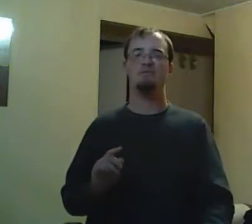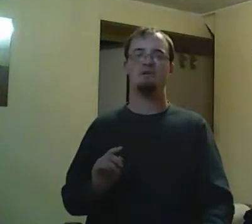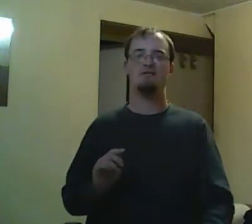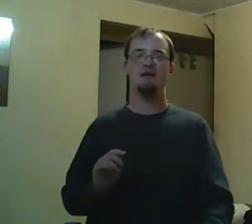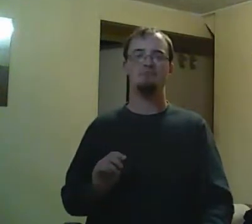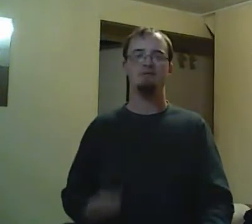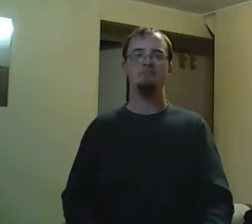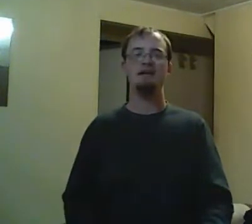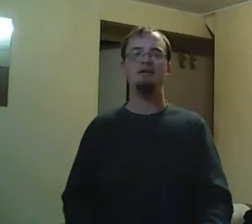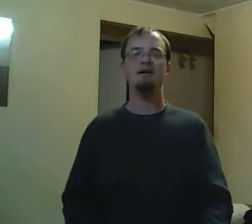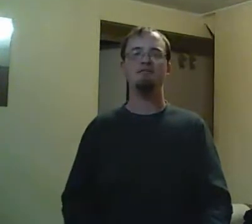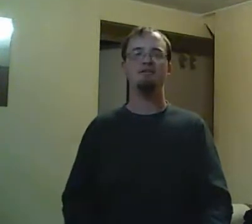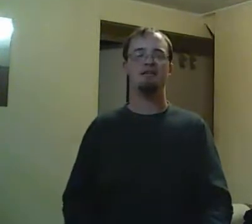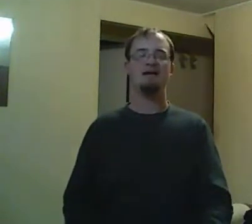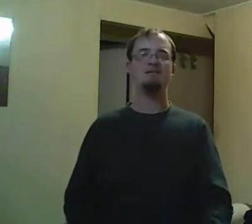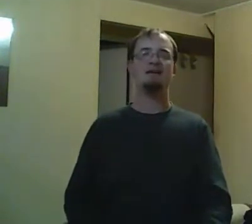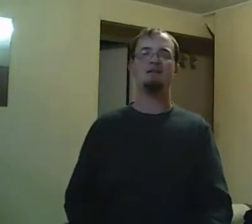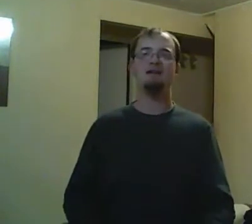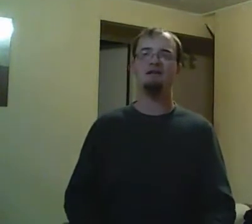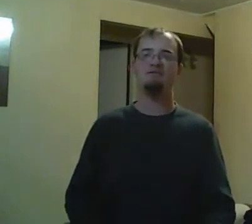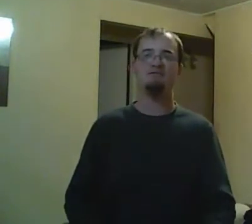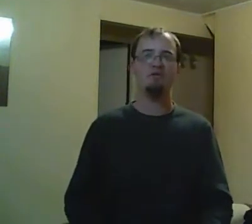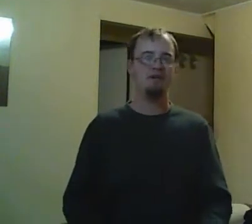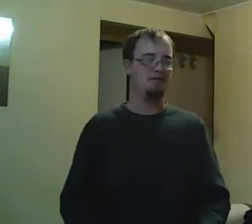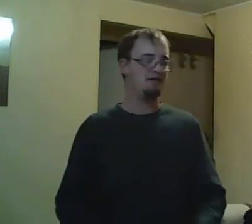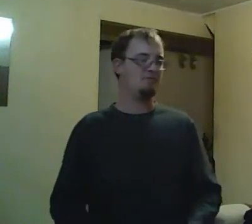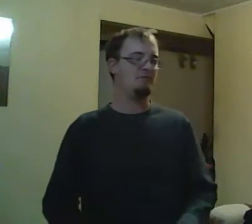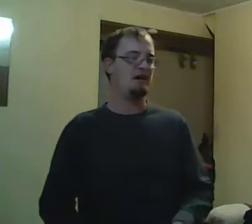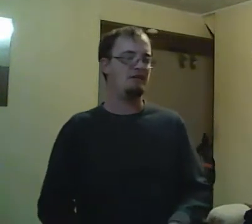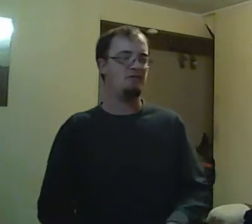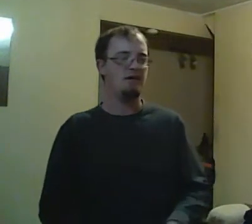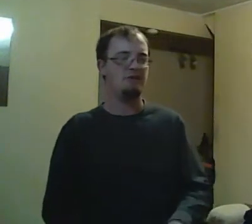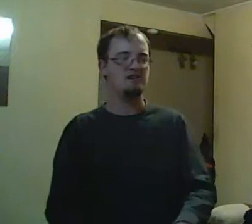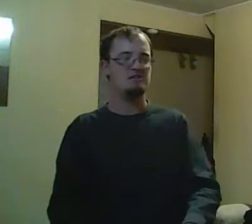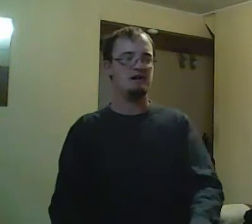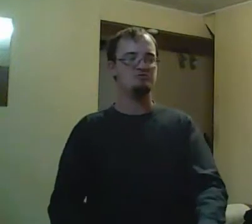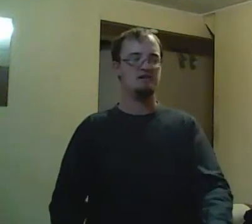without a criminal charge from anybody, even Terry's dad, if that could have helped out,